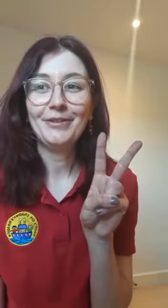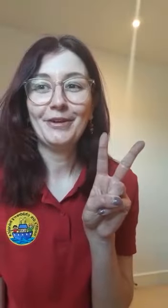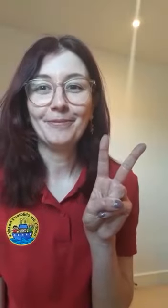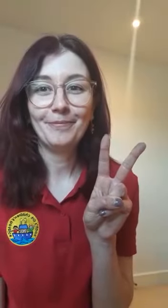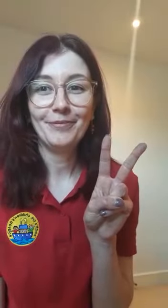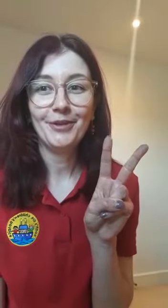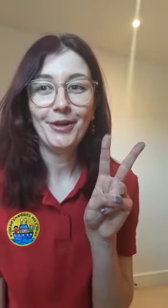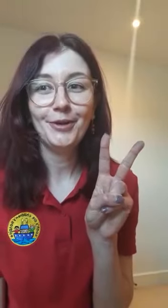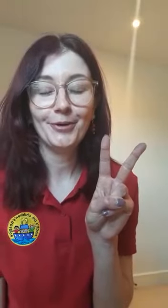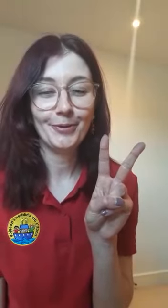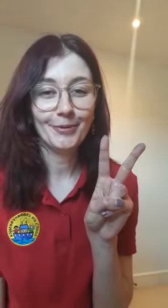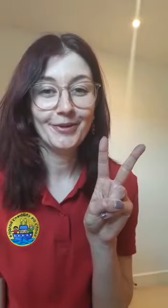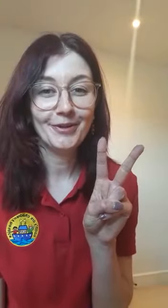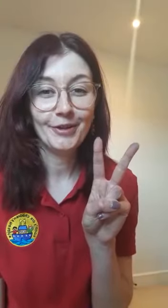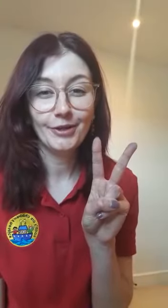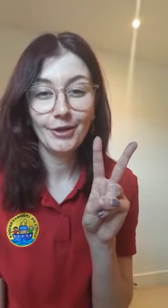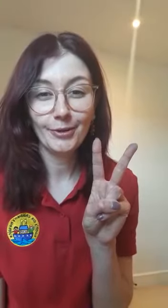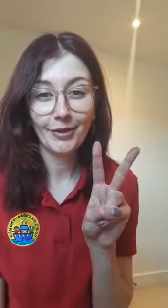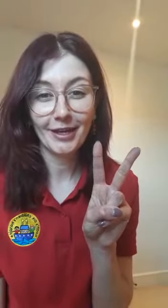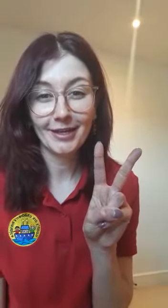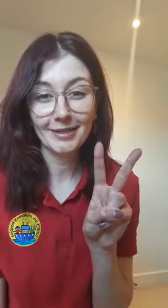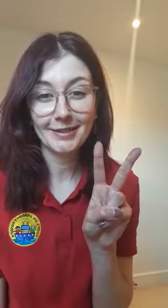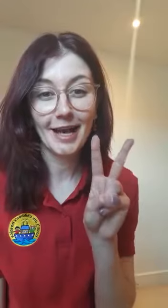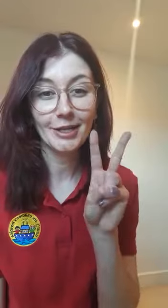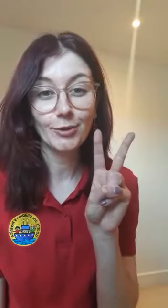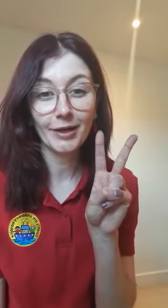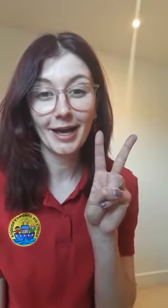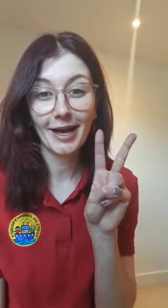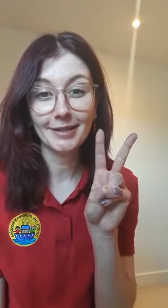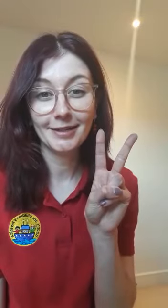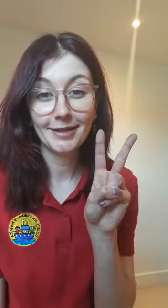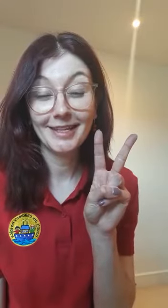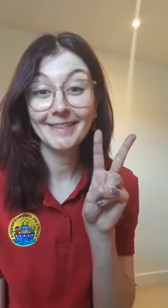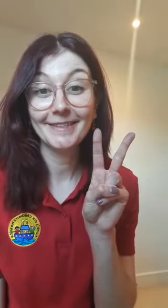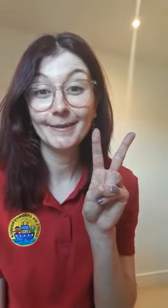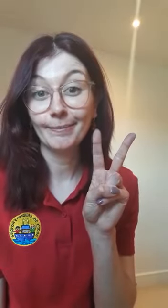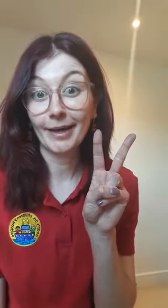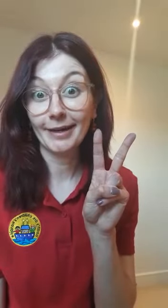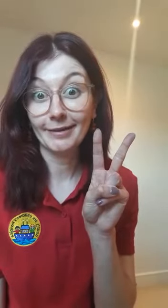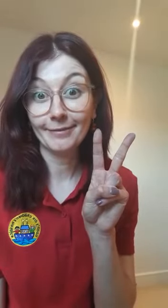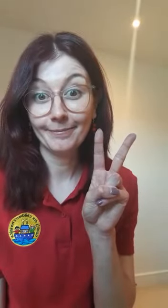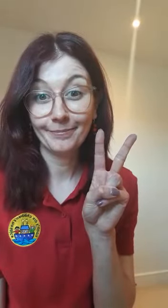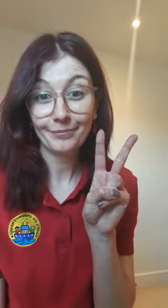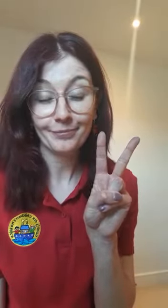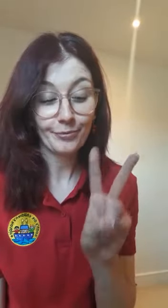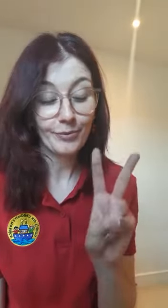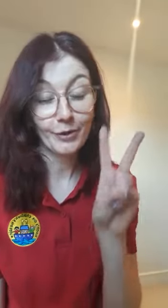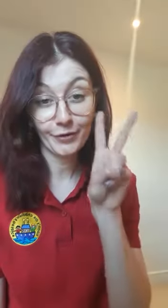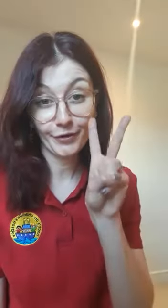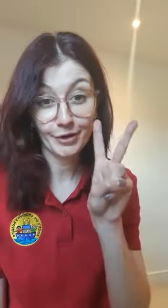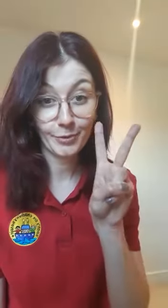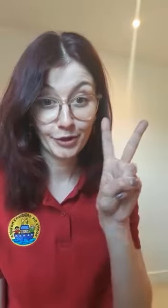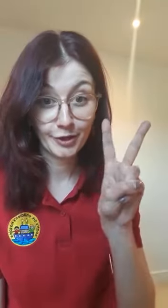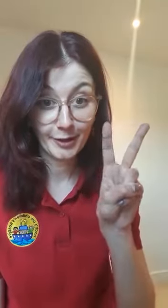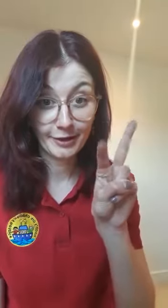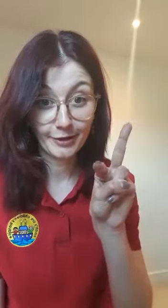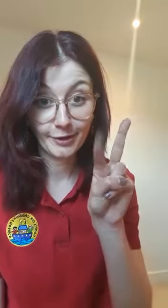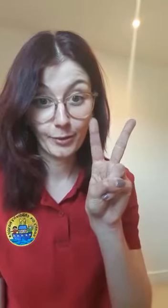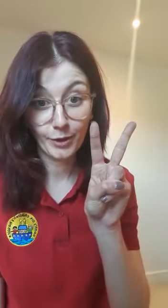So two, two things that you can smell. So first we're going to do a little one,